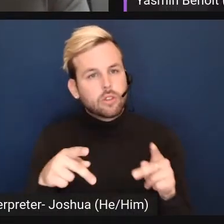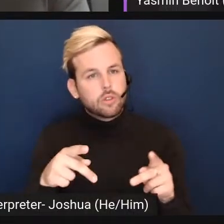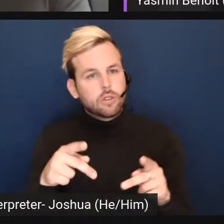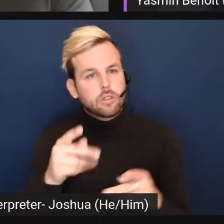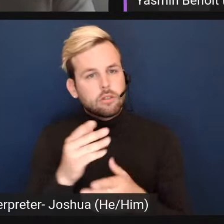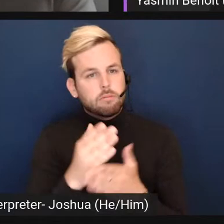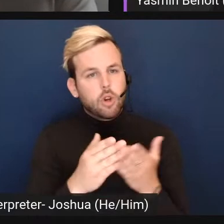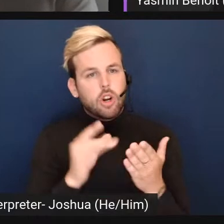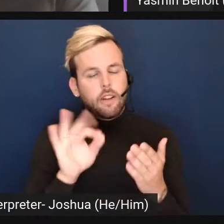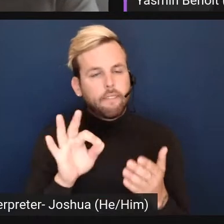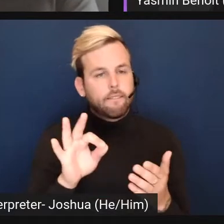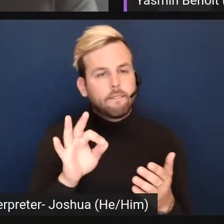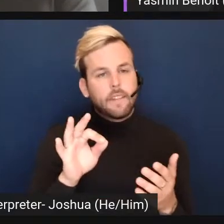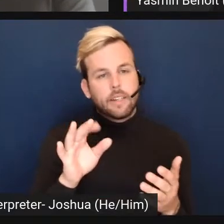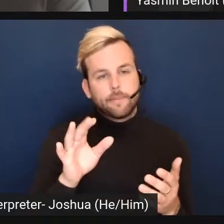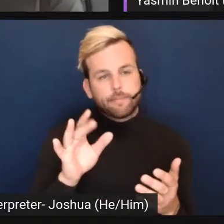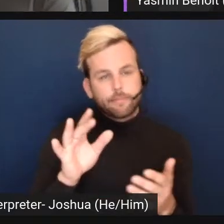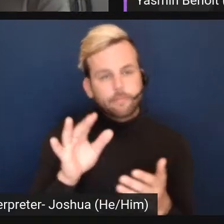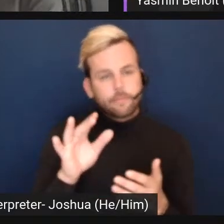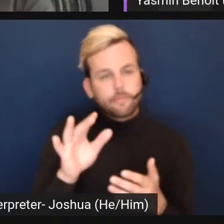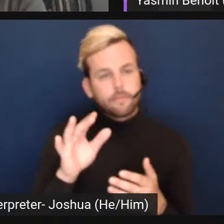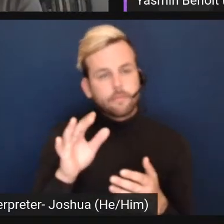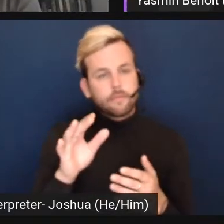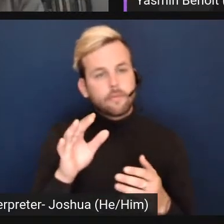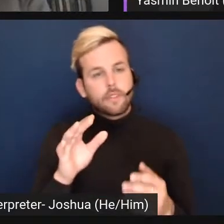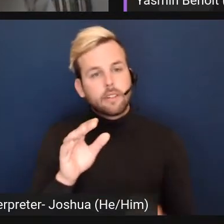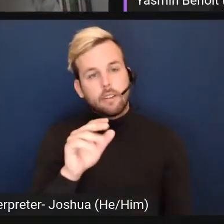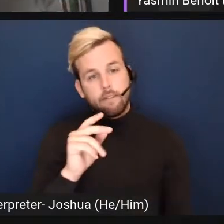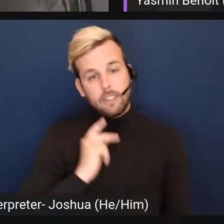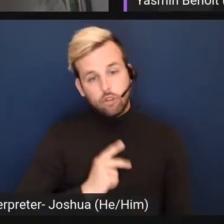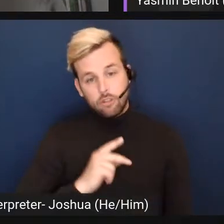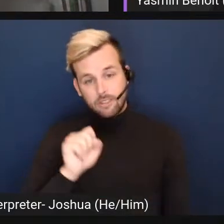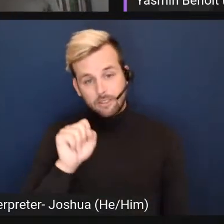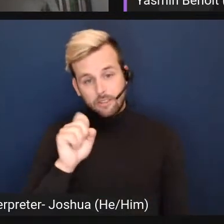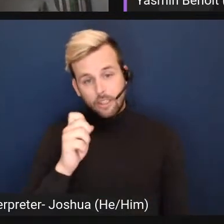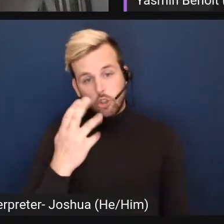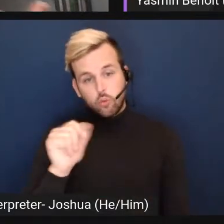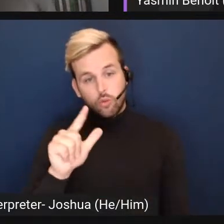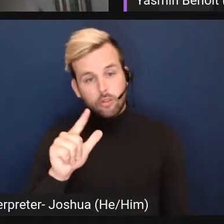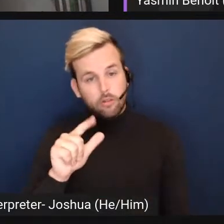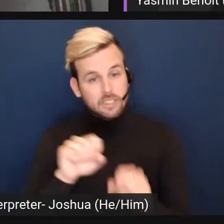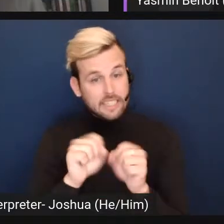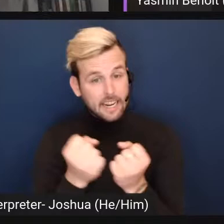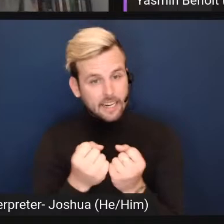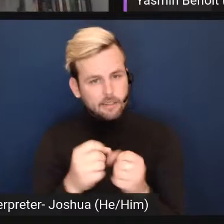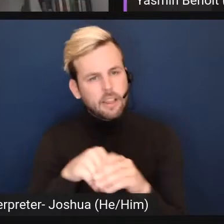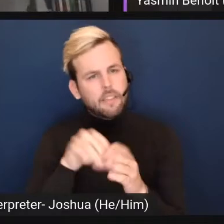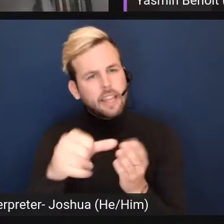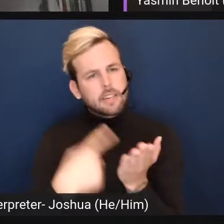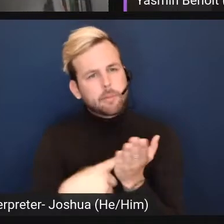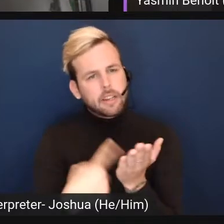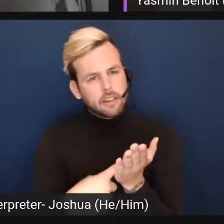part of sites called things like the official asexual society. And in that debate,